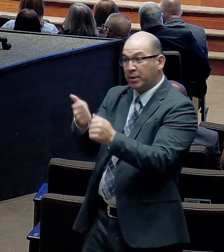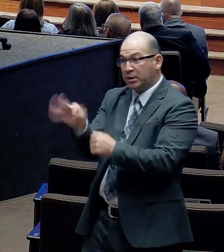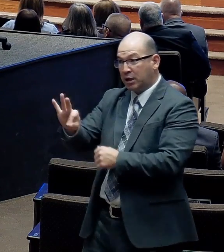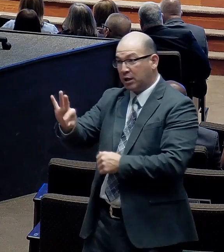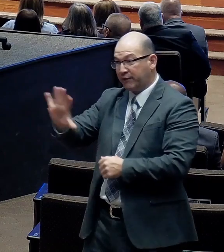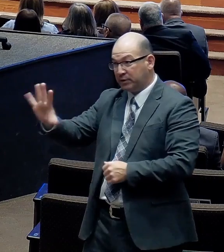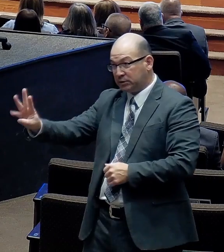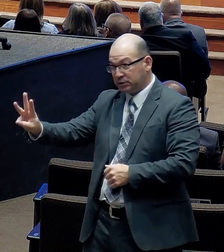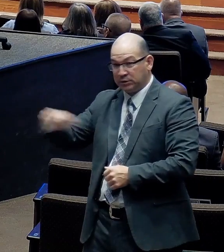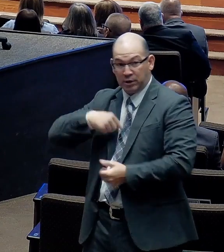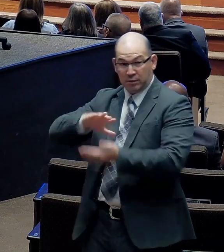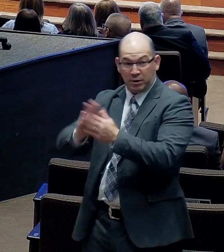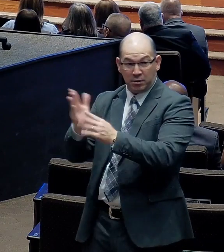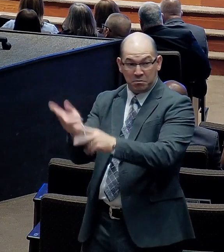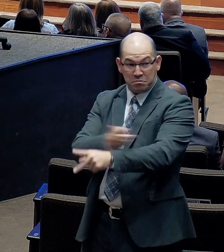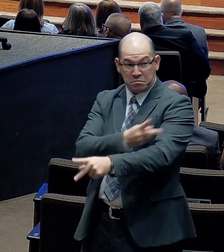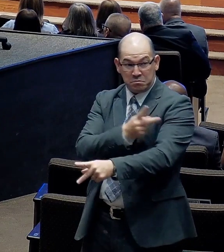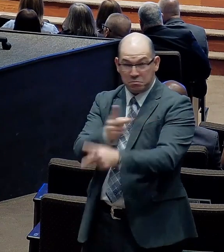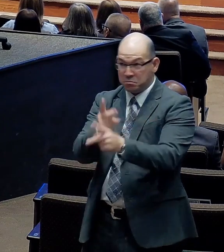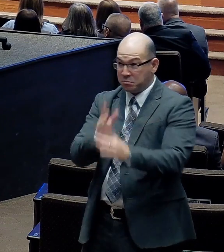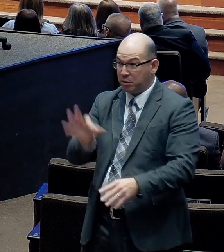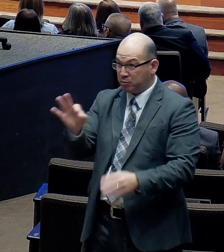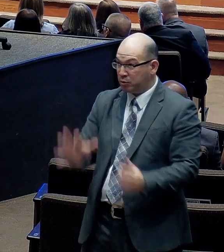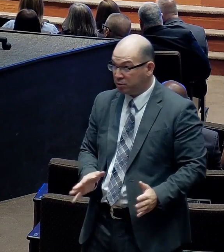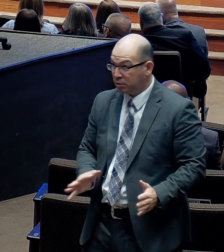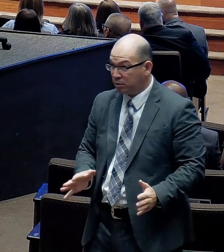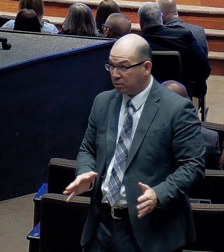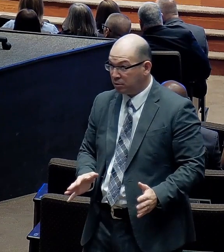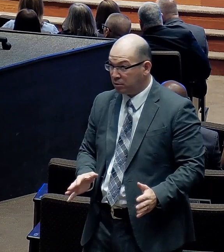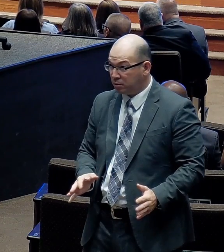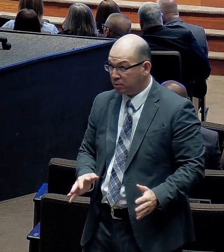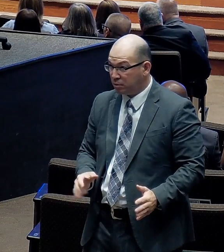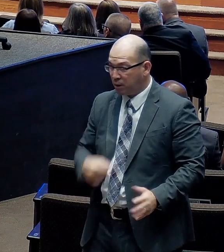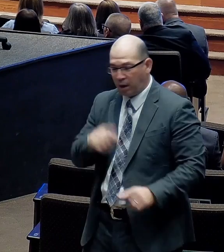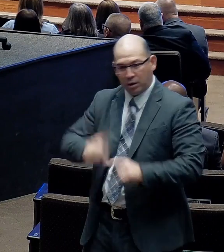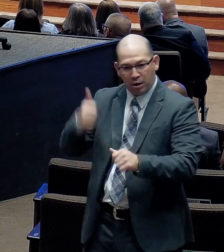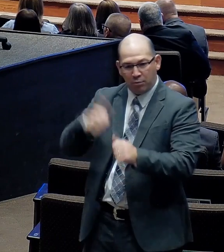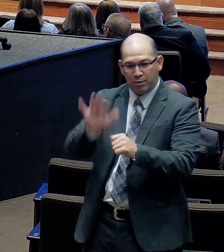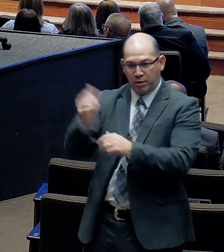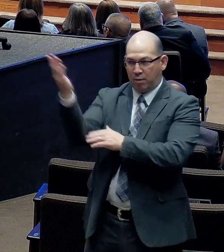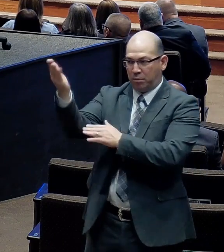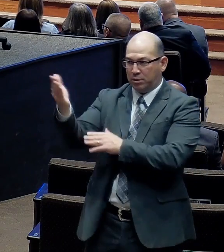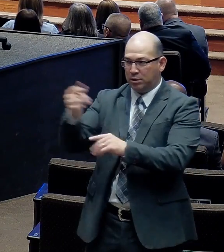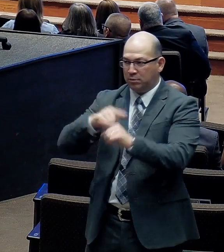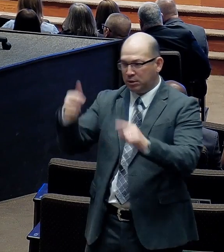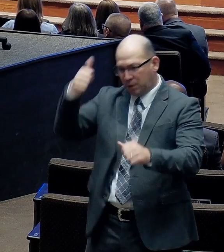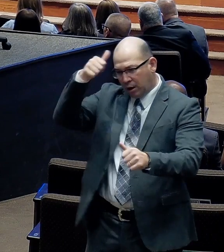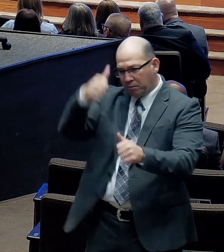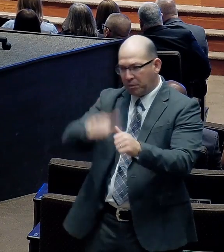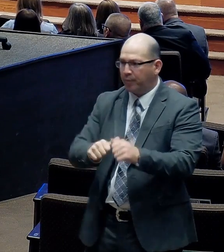I don't remember much of the sermon. But the pastor was used in 2nd Corinthians chapter 4.